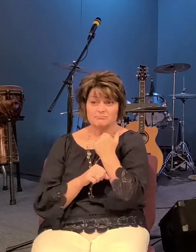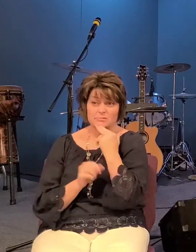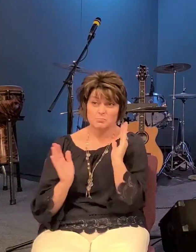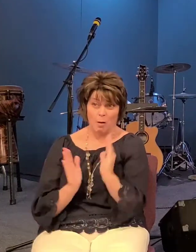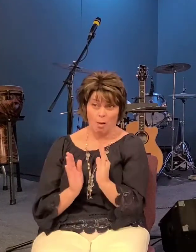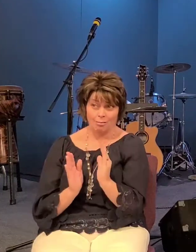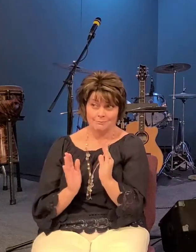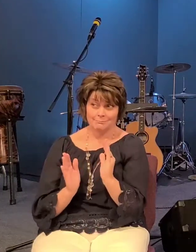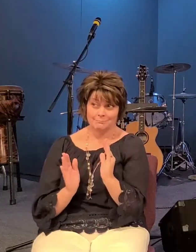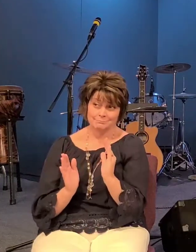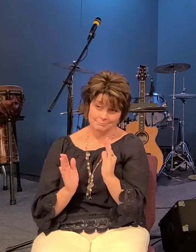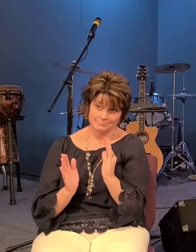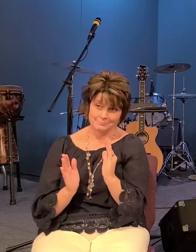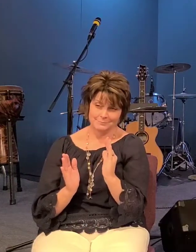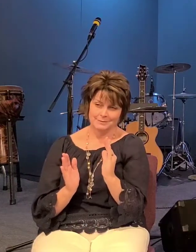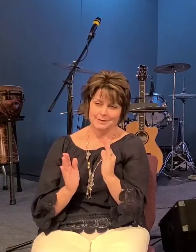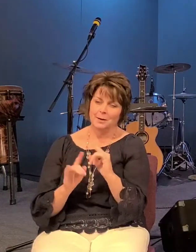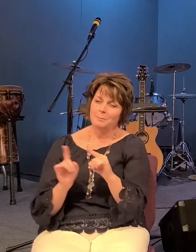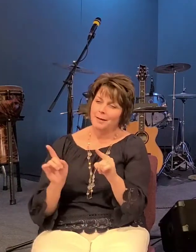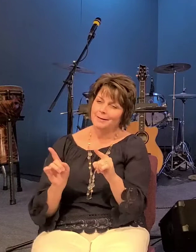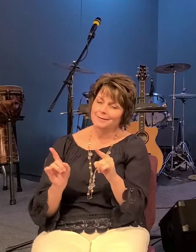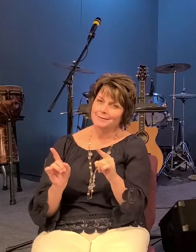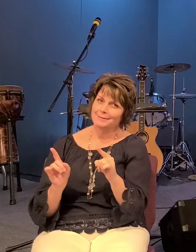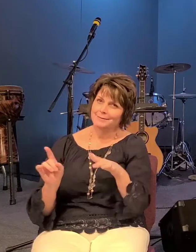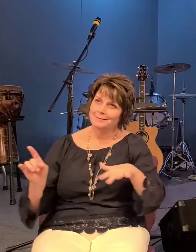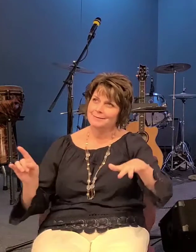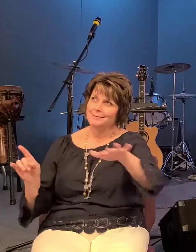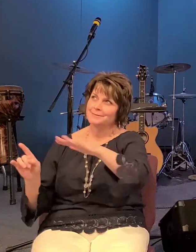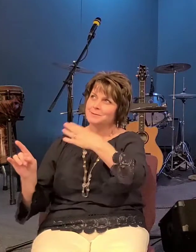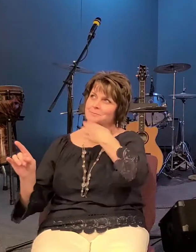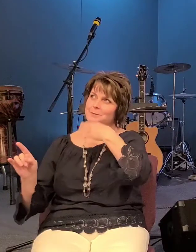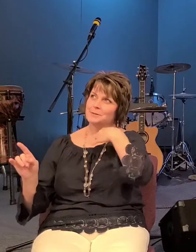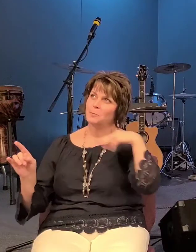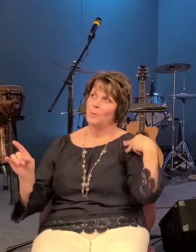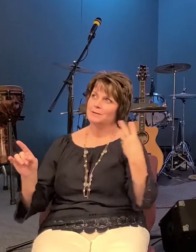around jesus being in the very center